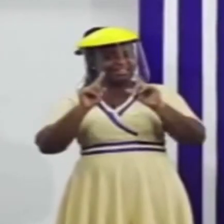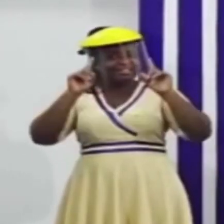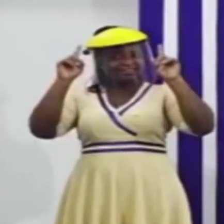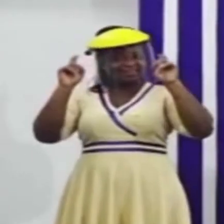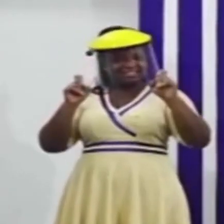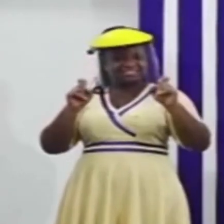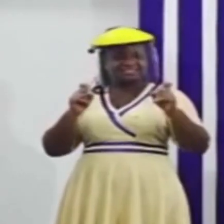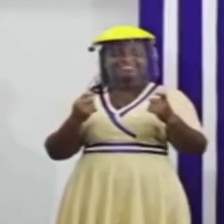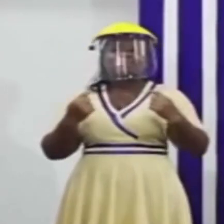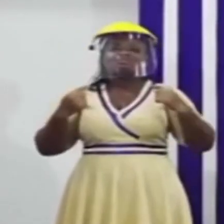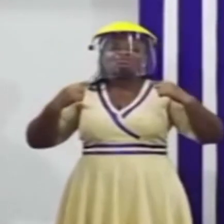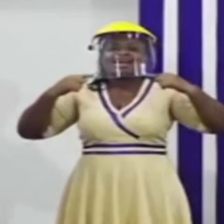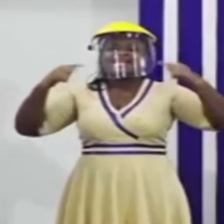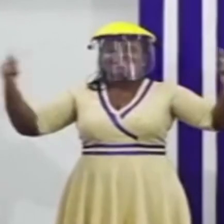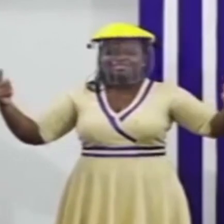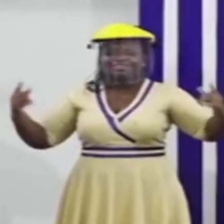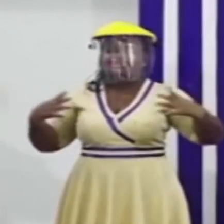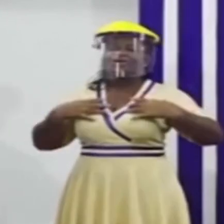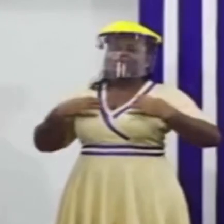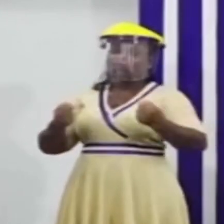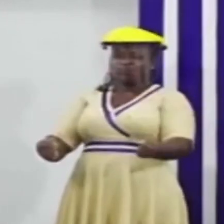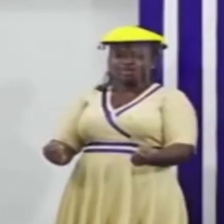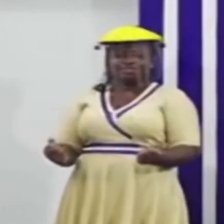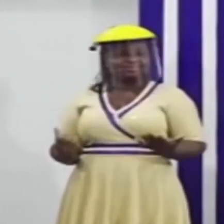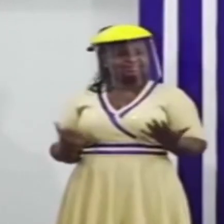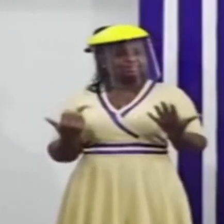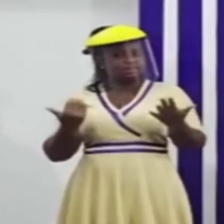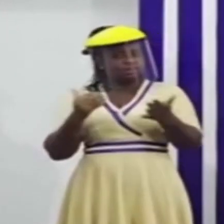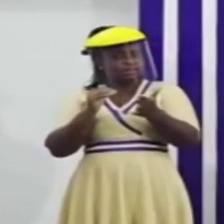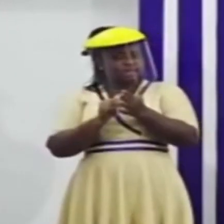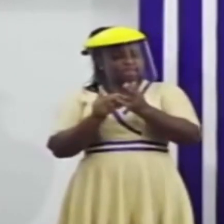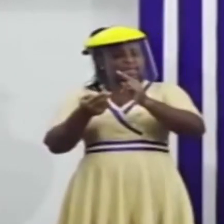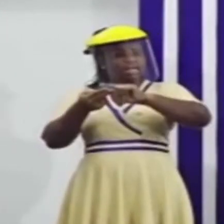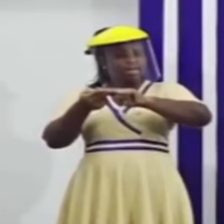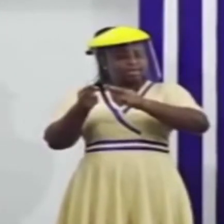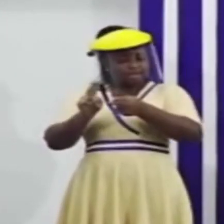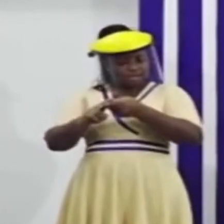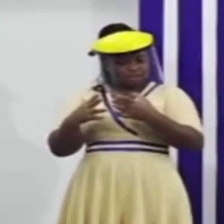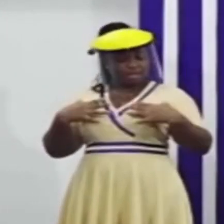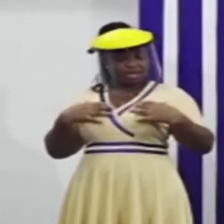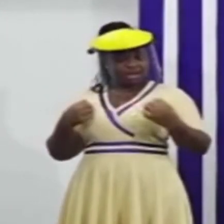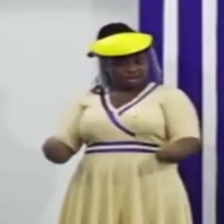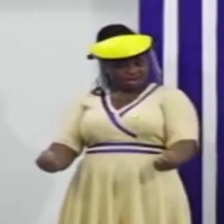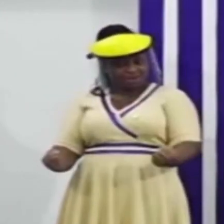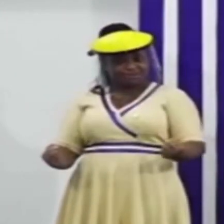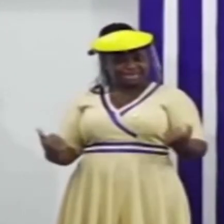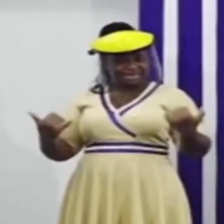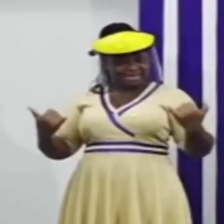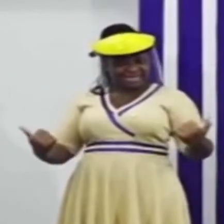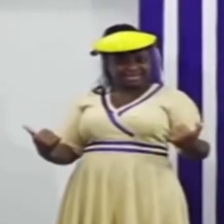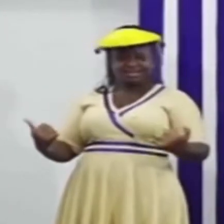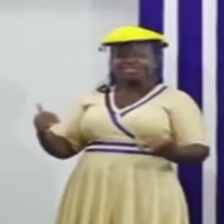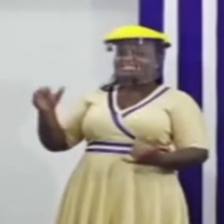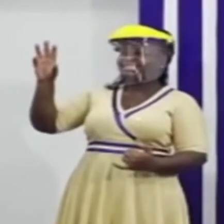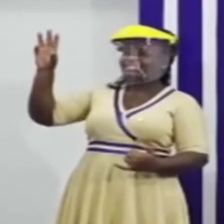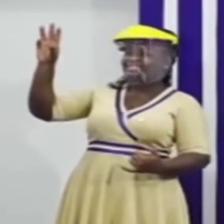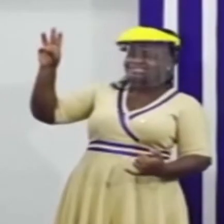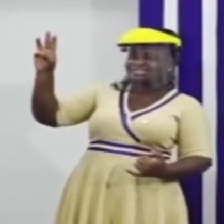fully recovered. And the total number of recoveries, as of now, stands at